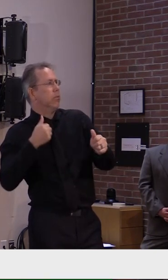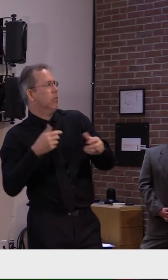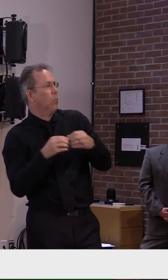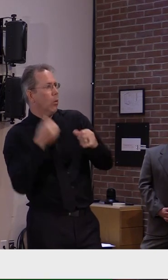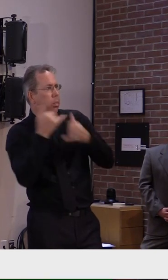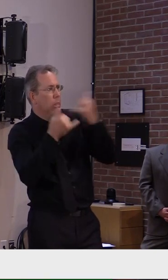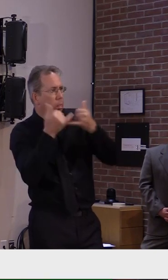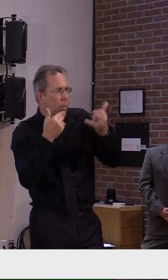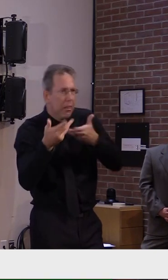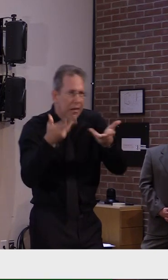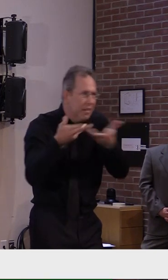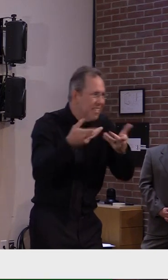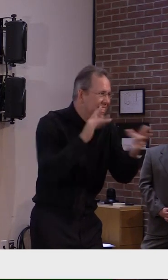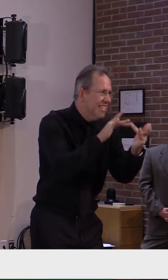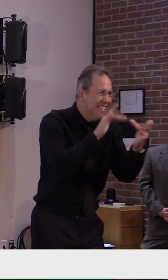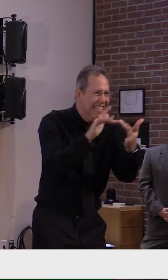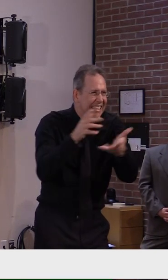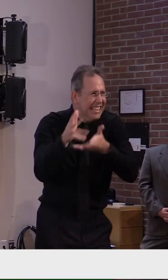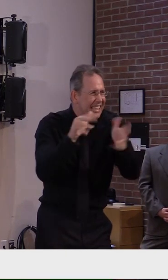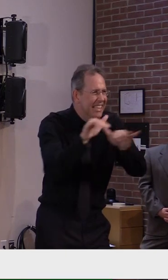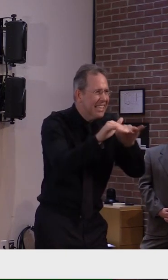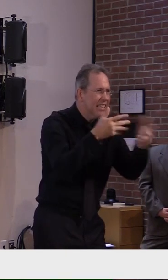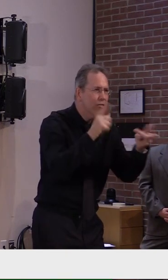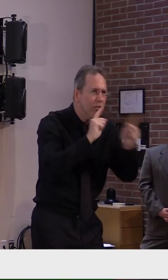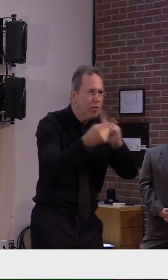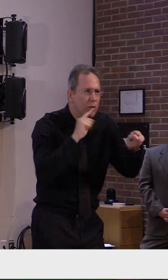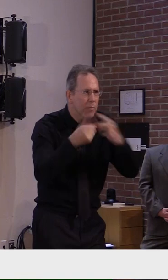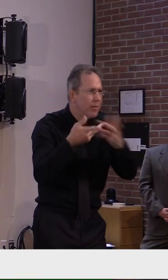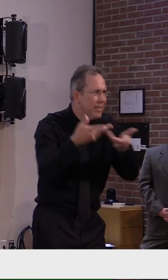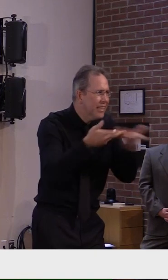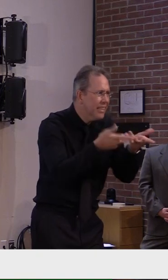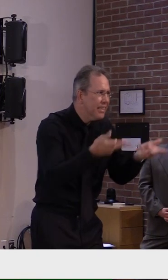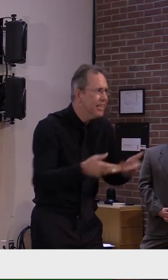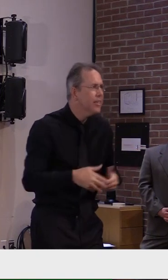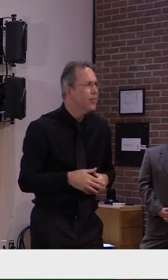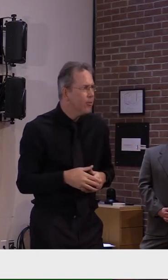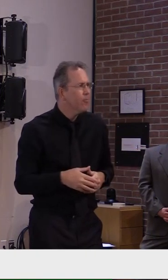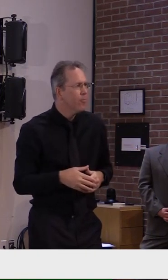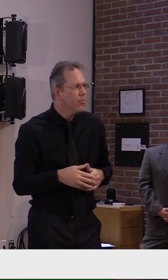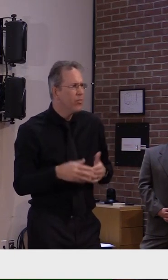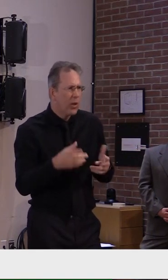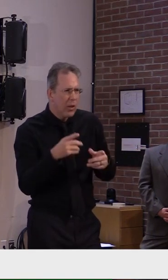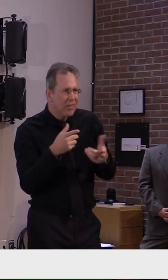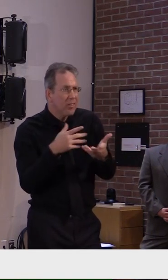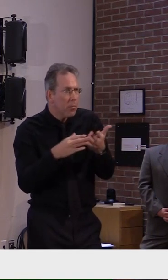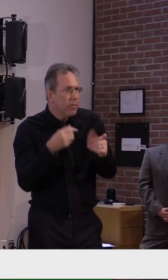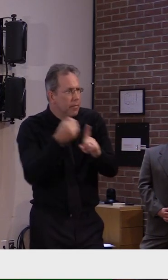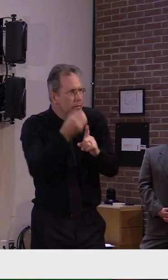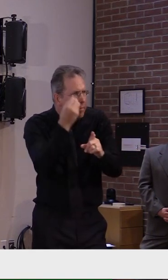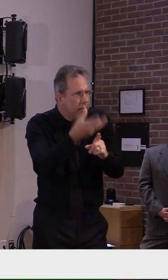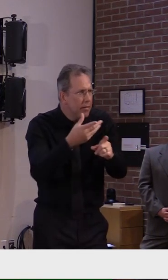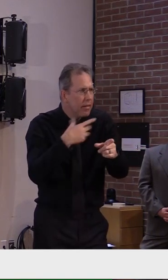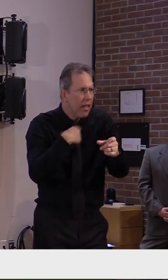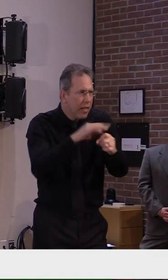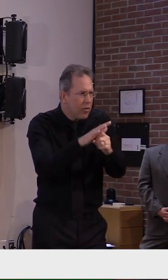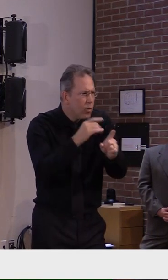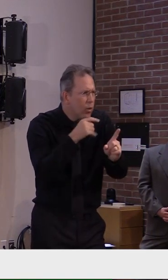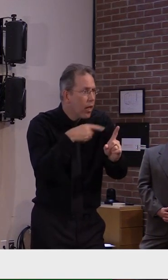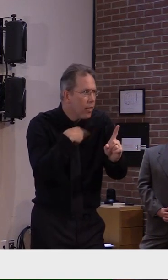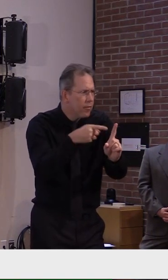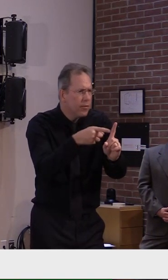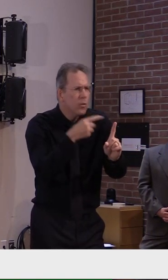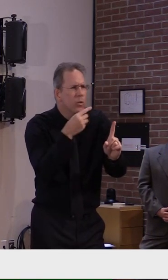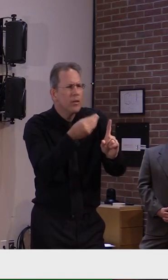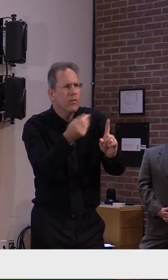still should expect to have that initial connection within a 48-hour period, and there's a reasonably high rate as well in the low